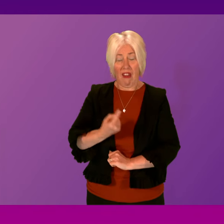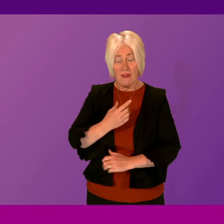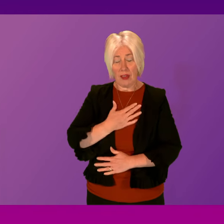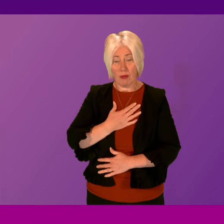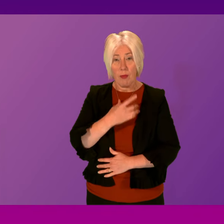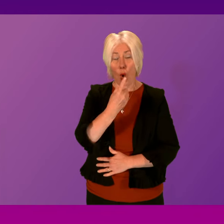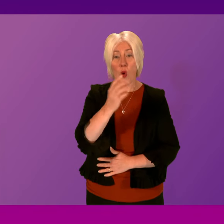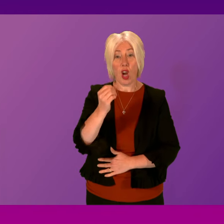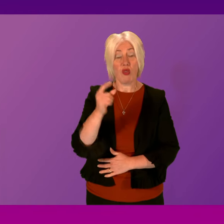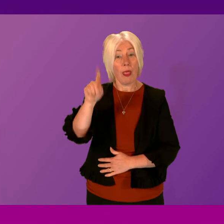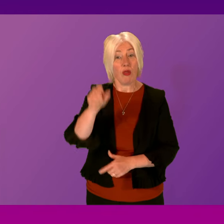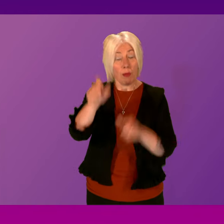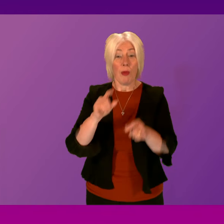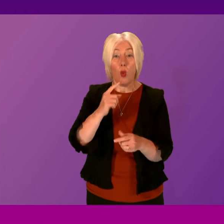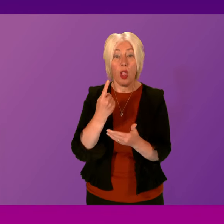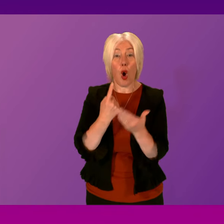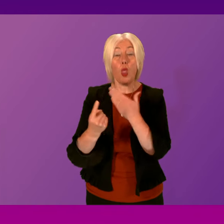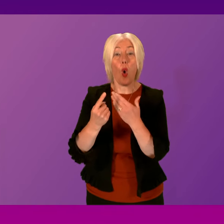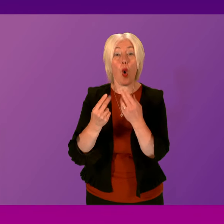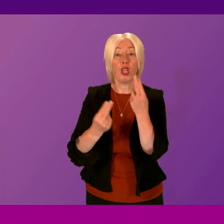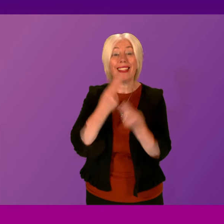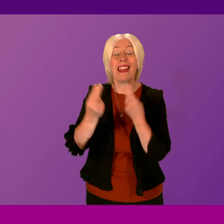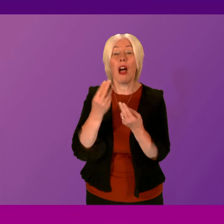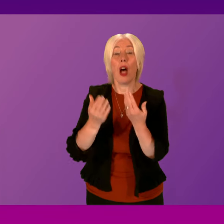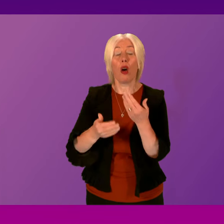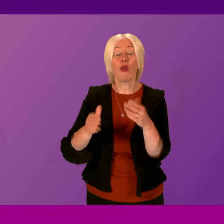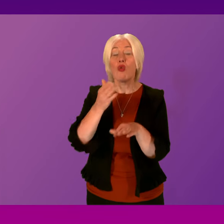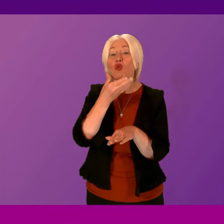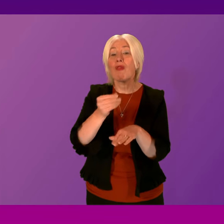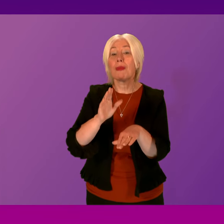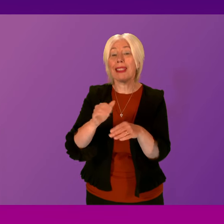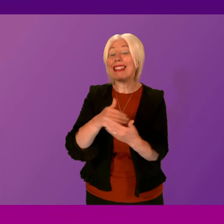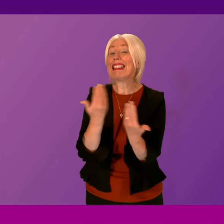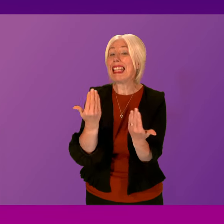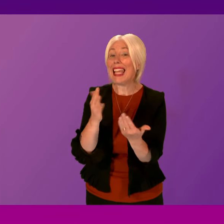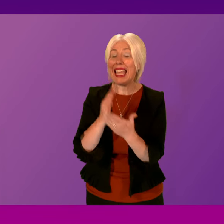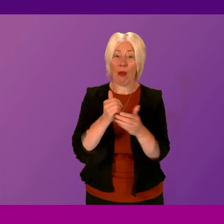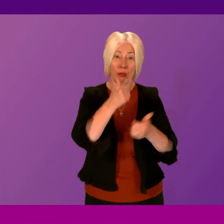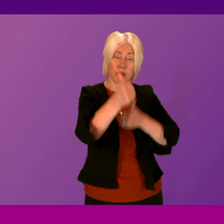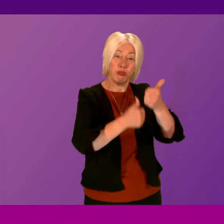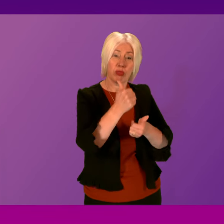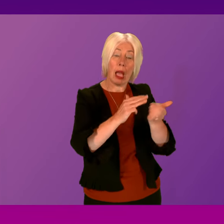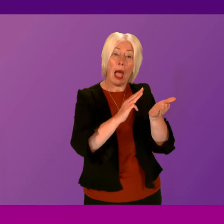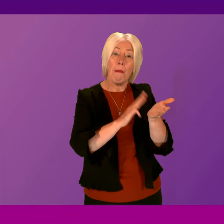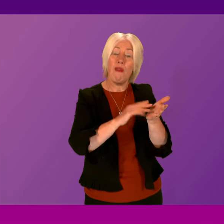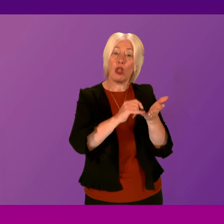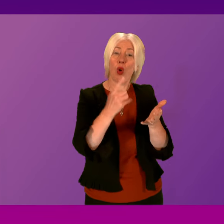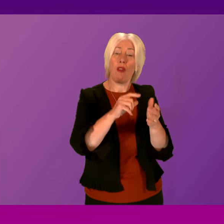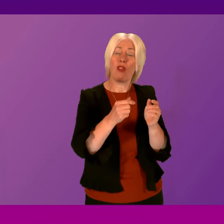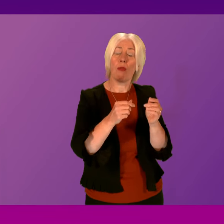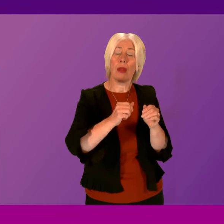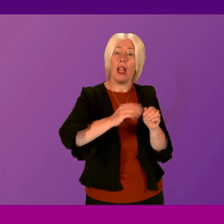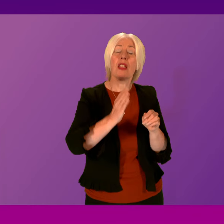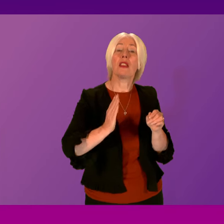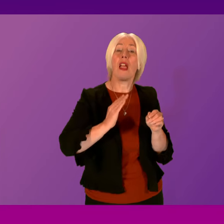,000 will be eating their Christmas dinner alone. And on that, Bizarre Officer, can I commend the work of Marion Scott at the Sunday Post and Age